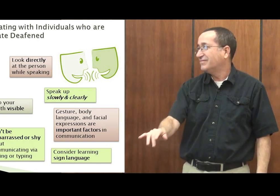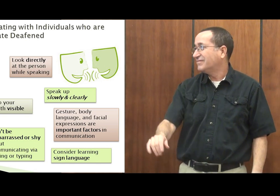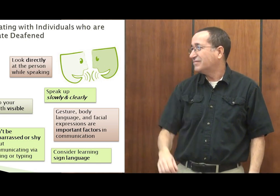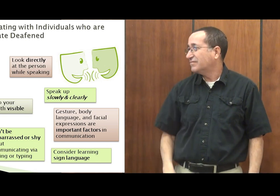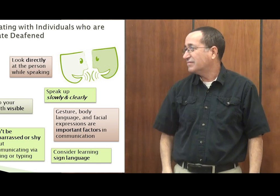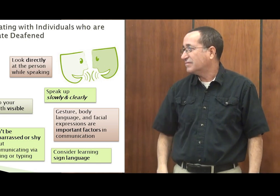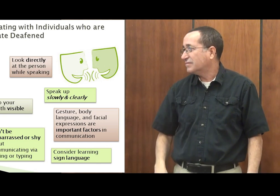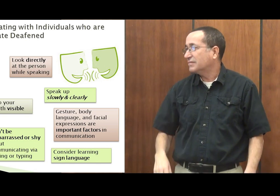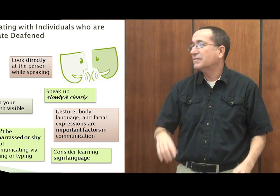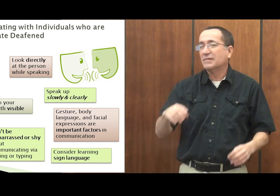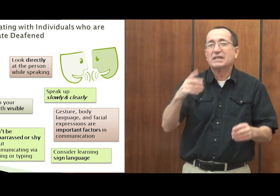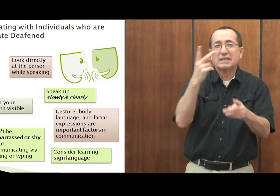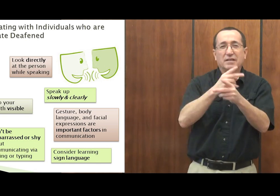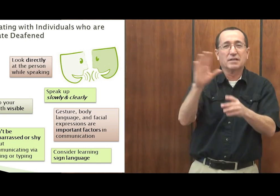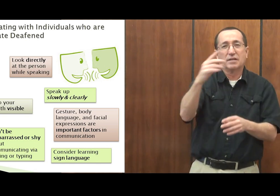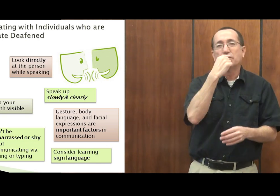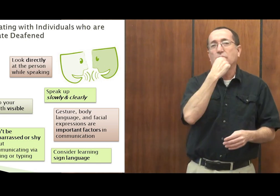Make it clear. Make communication happen.